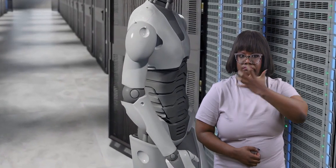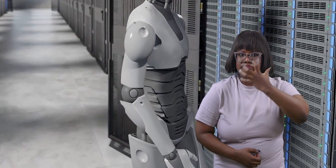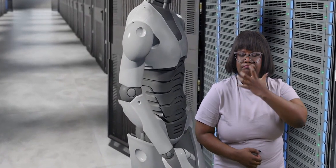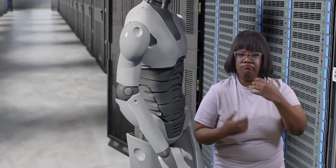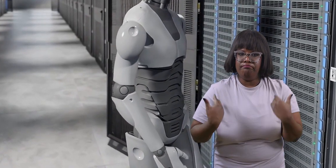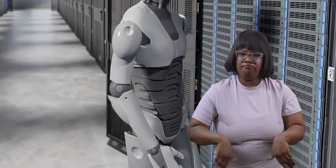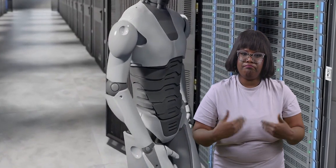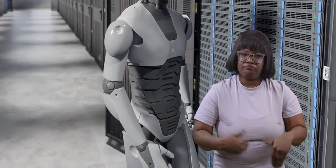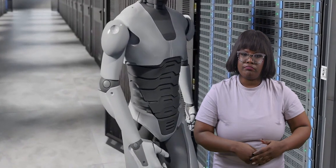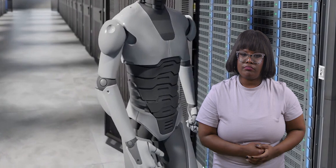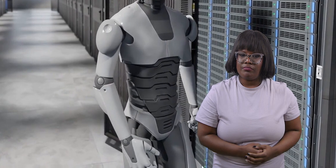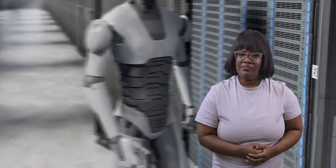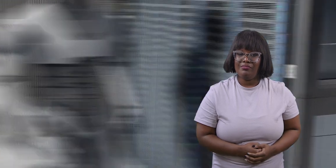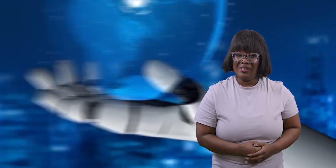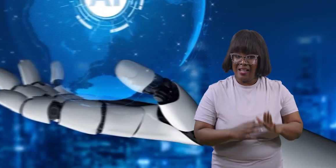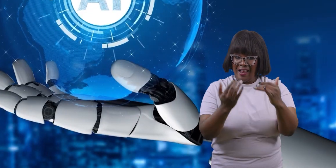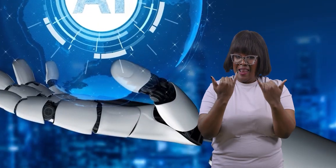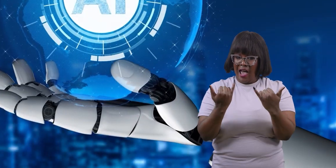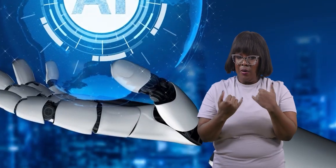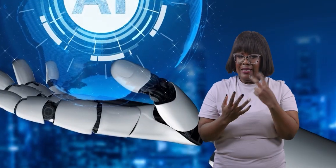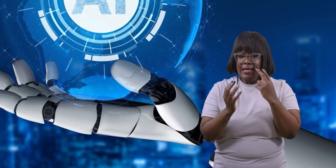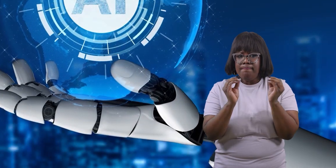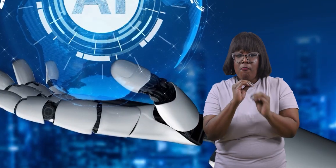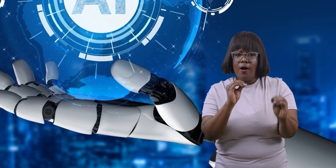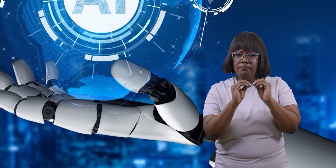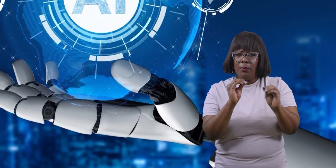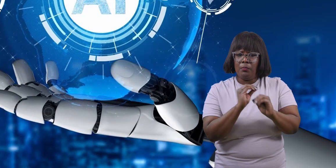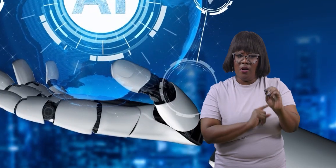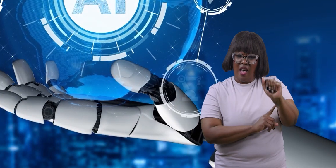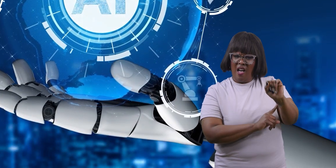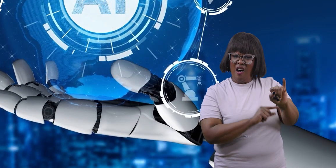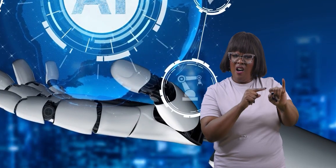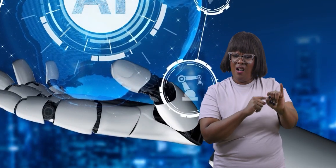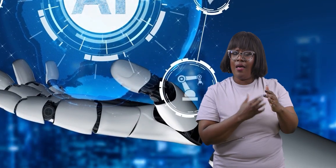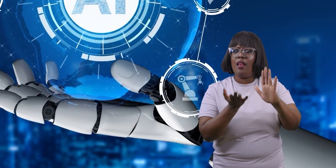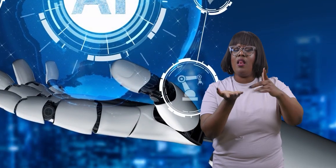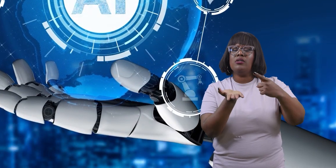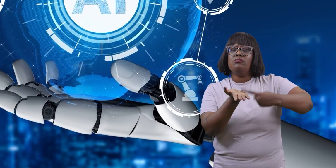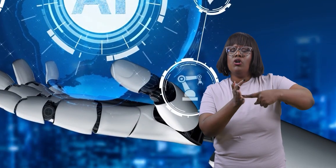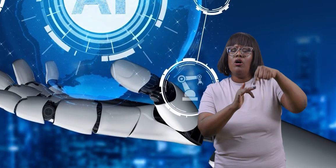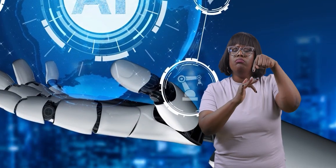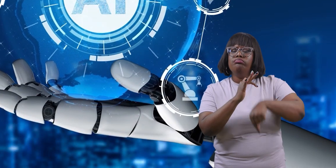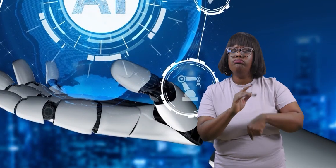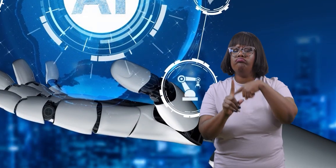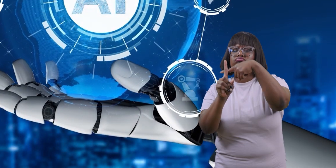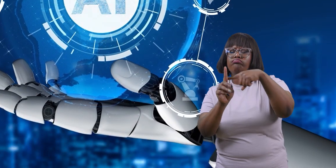be pretty wild. Now that we are more aware of what AI is, let's discuss some pros and